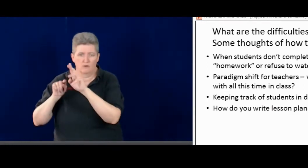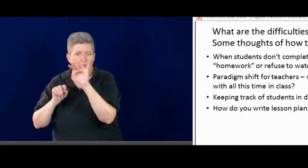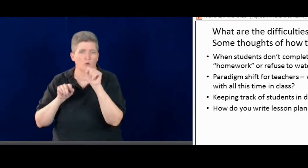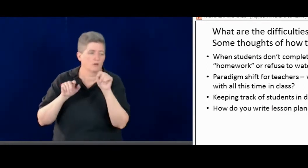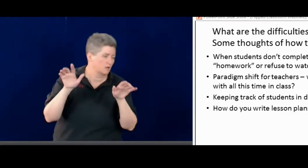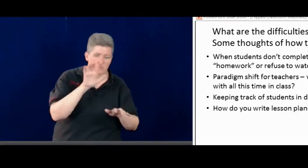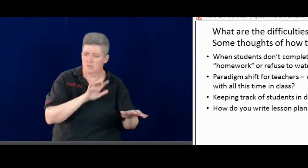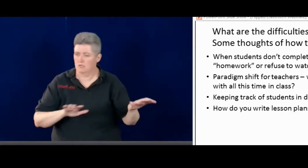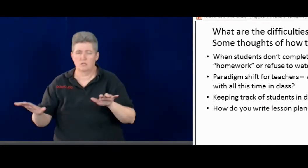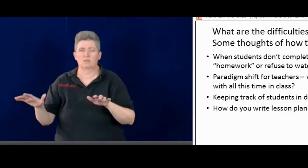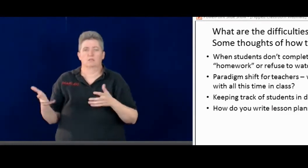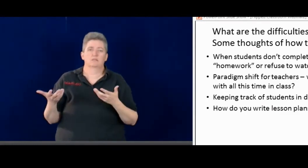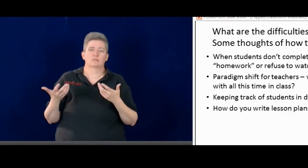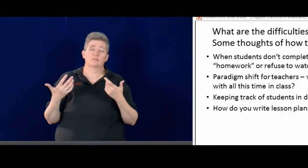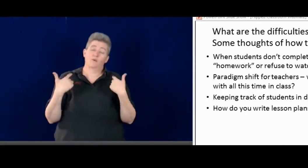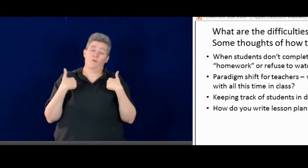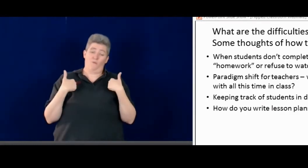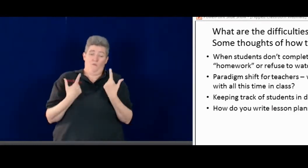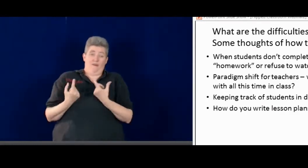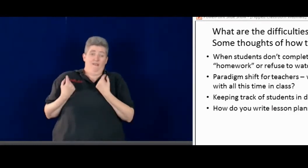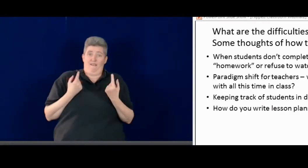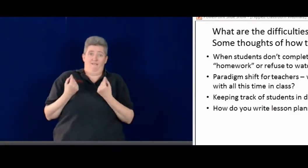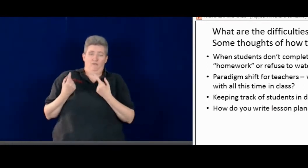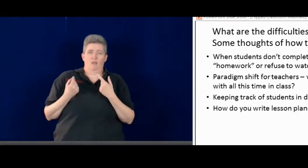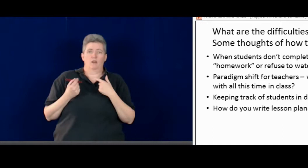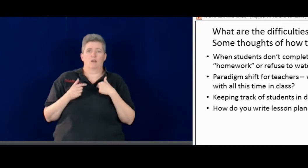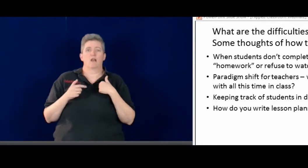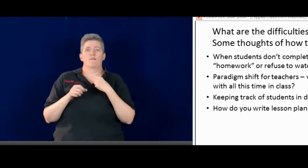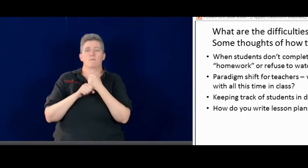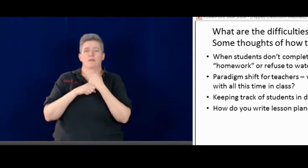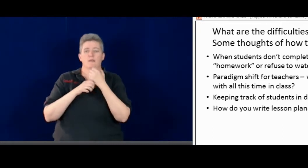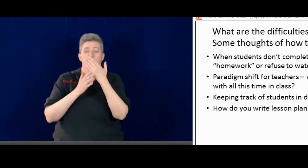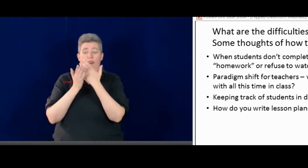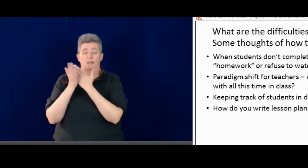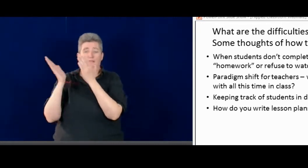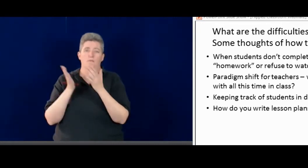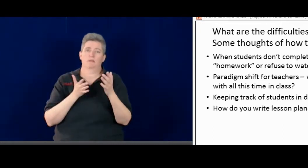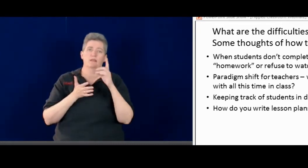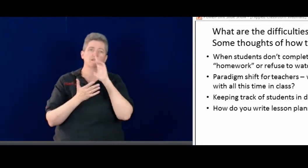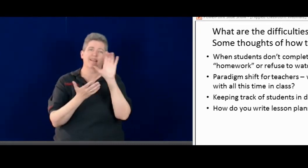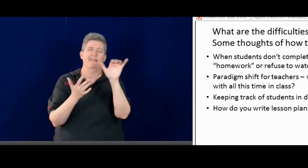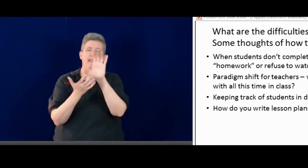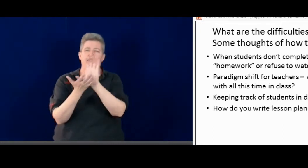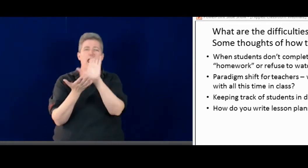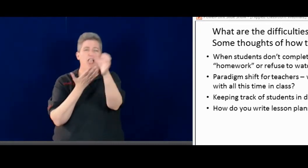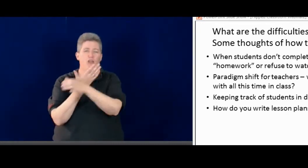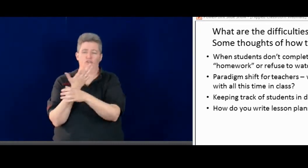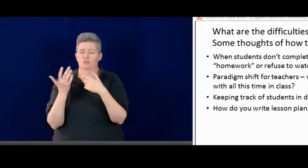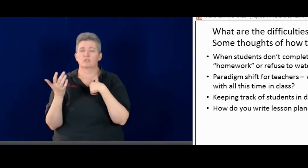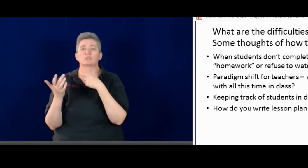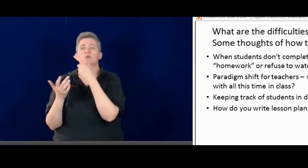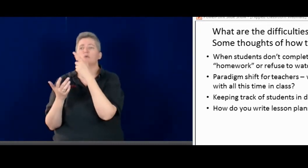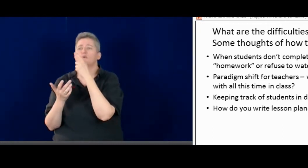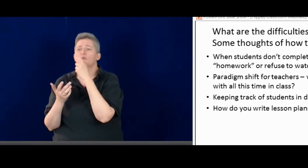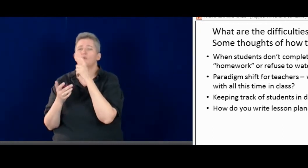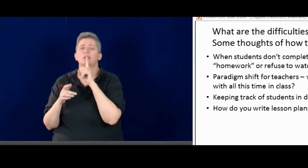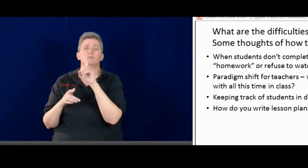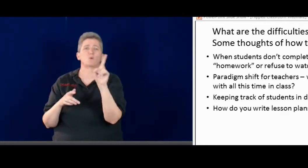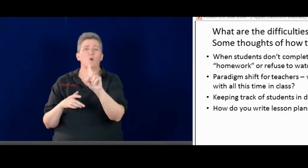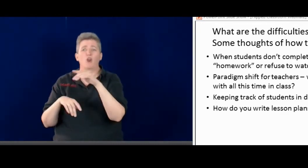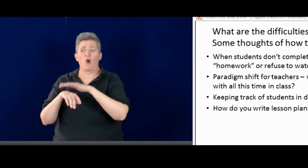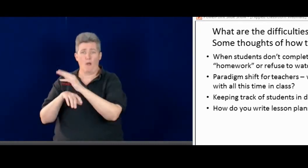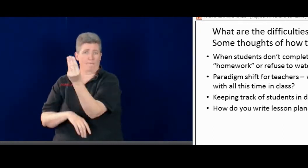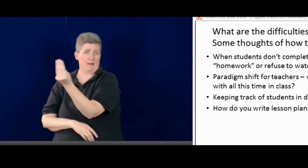all these different students on different units and at different places in the progress. So what I've done is I make a lesson plan kind of like